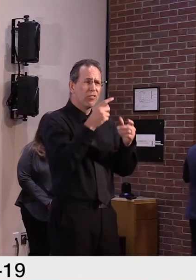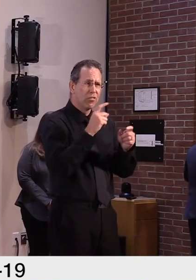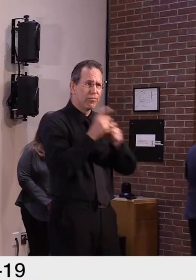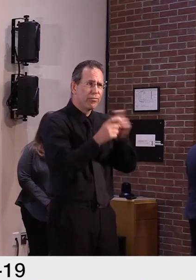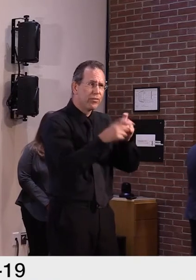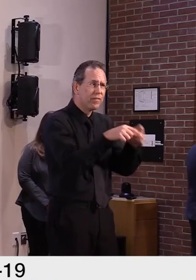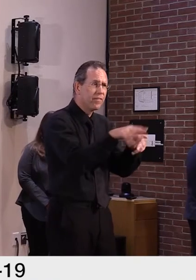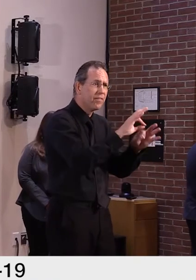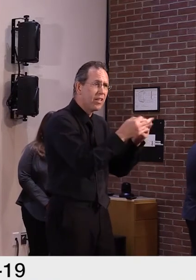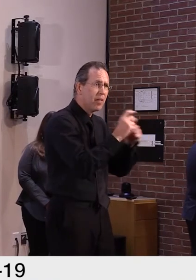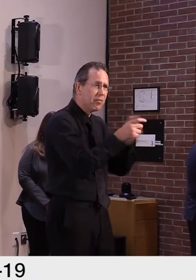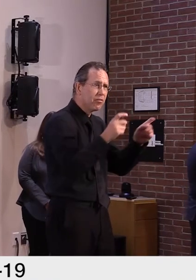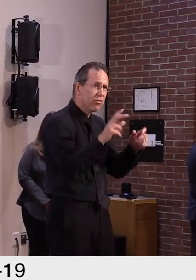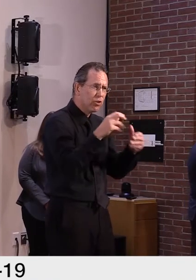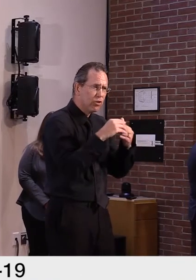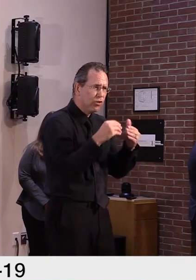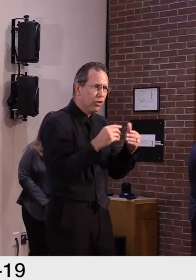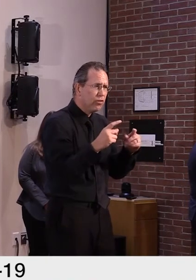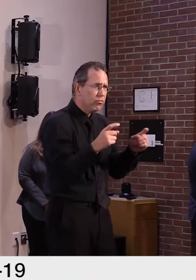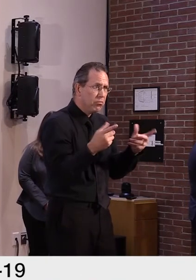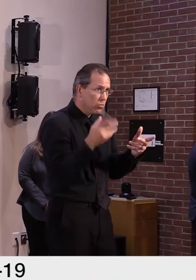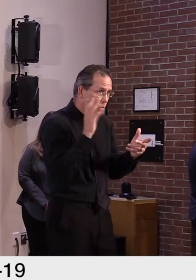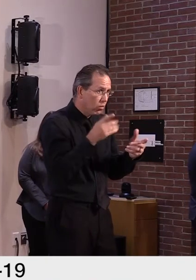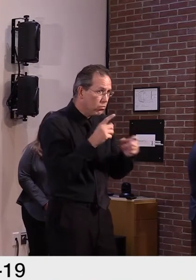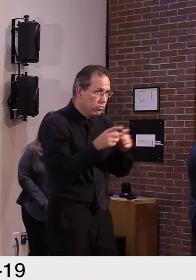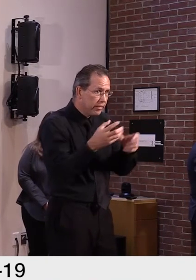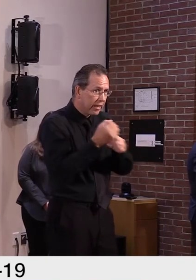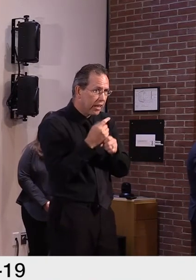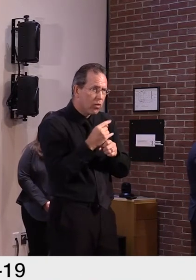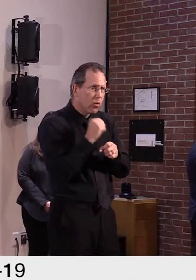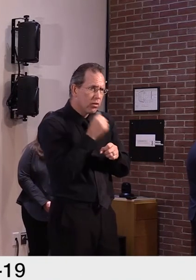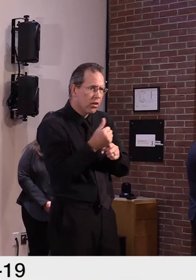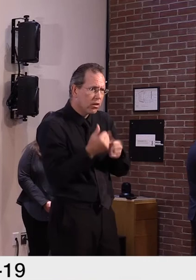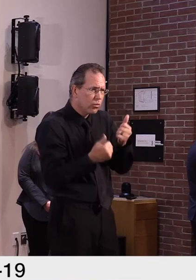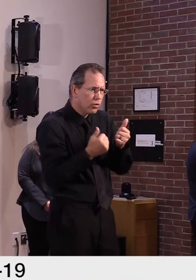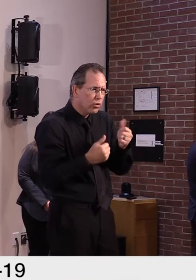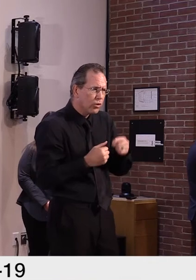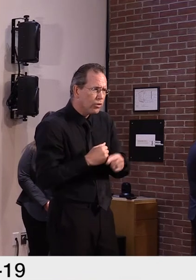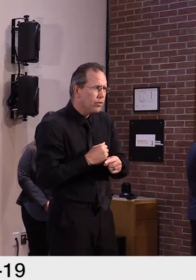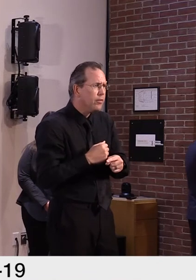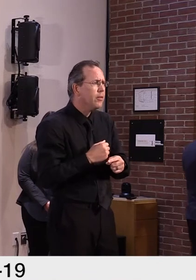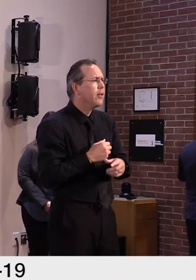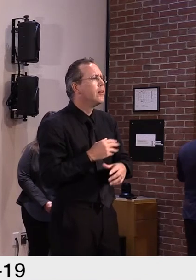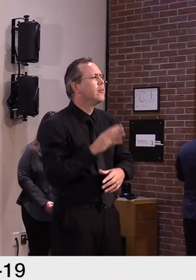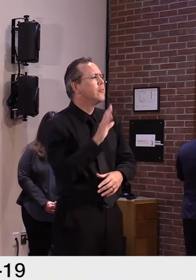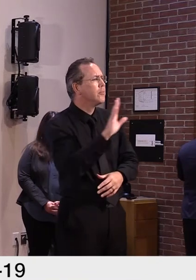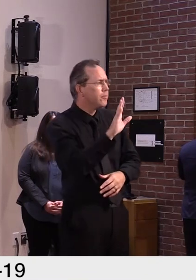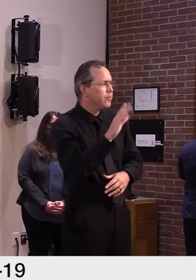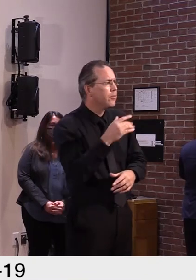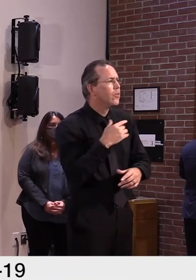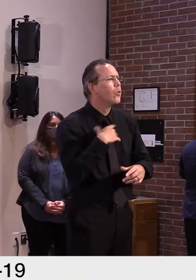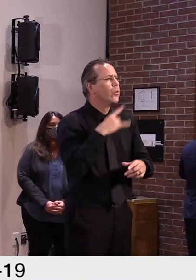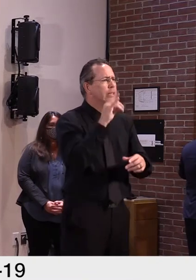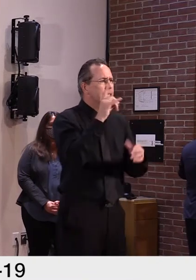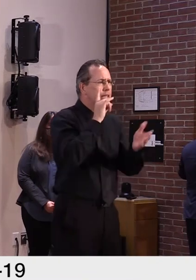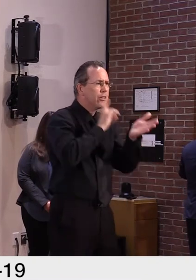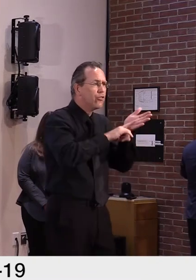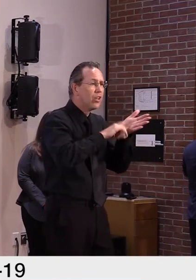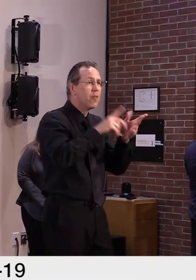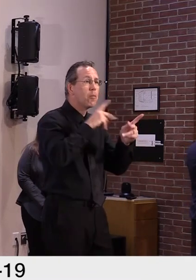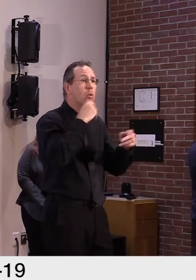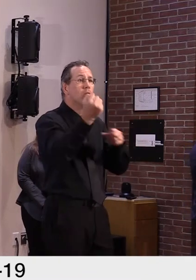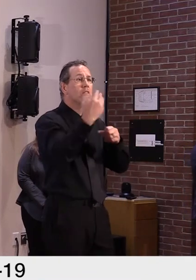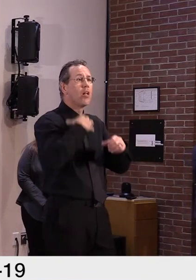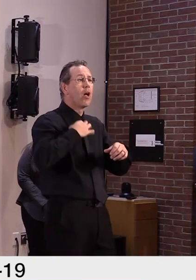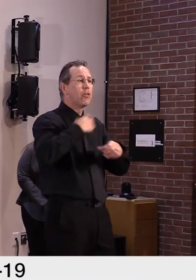that people certify. Um, so, uh, a series of checks went out, uh, last week and were received this week.